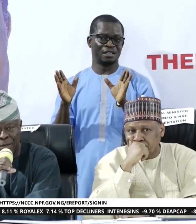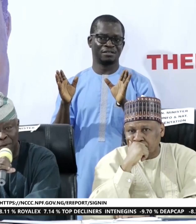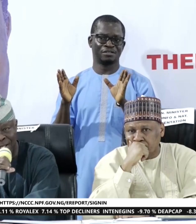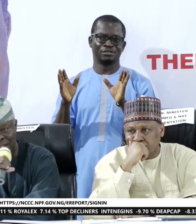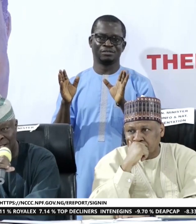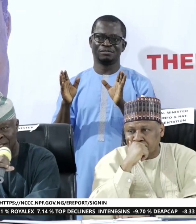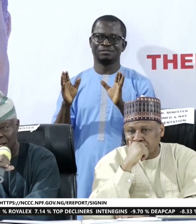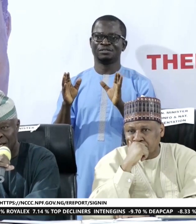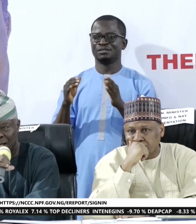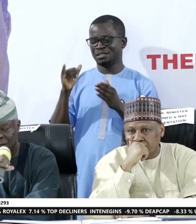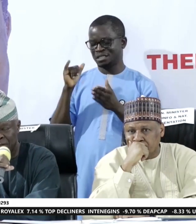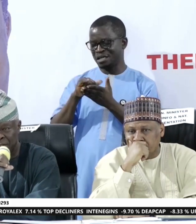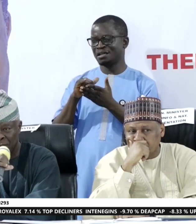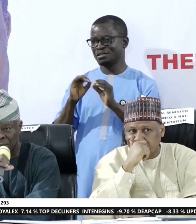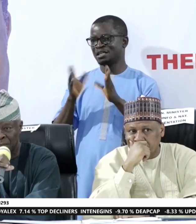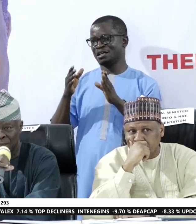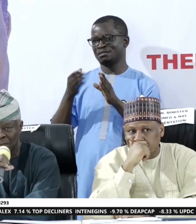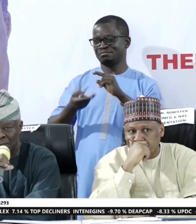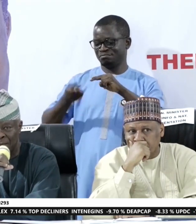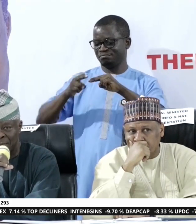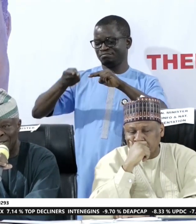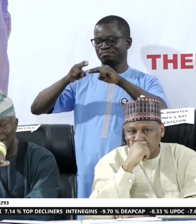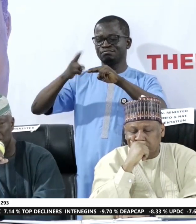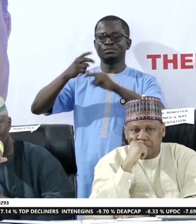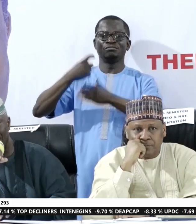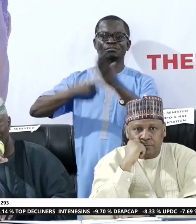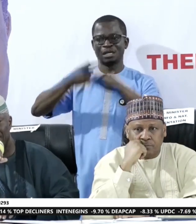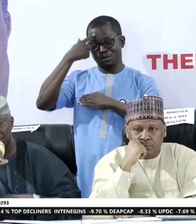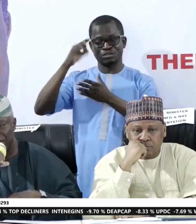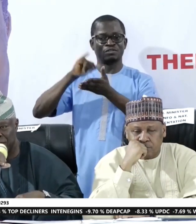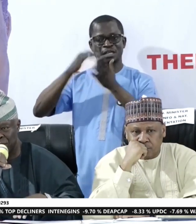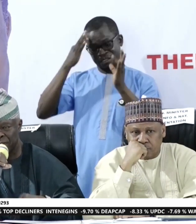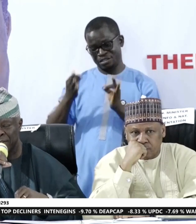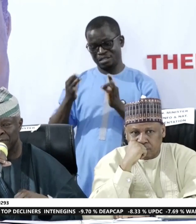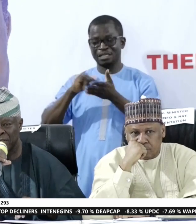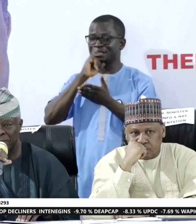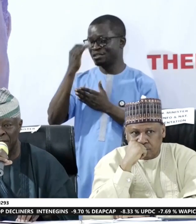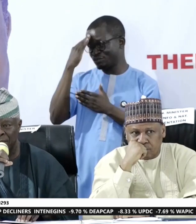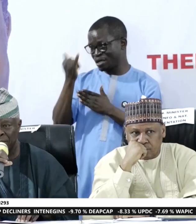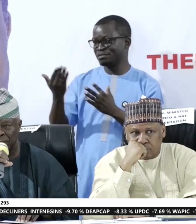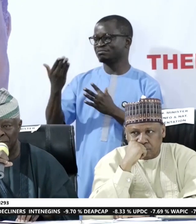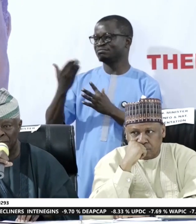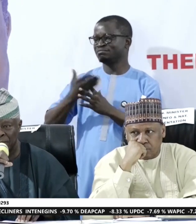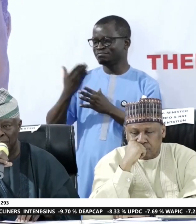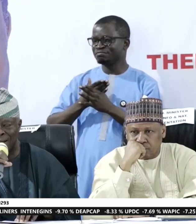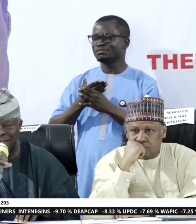in prices as a result. And that is why the intervention schemes came in,